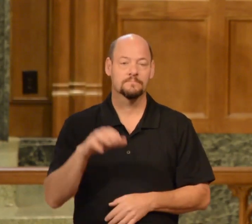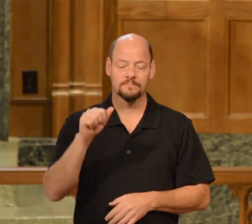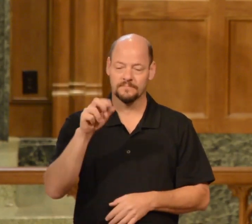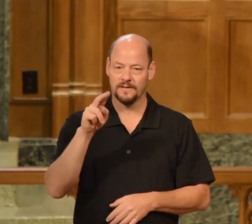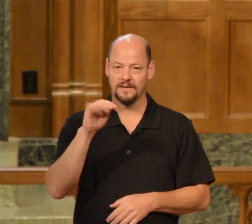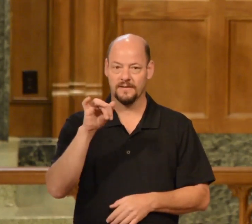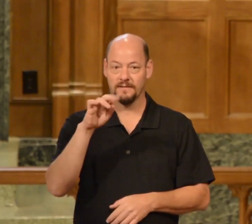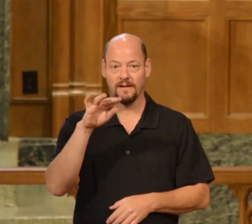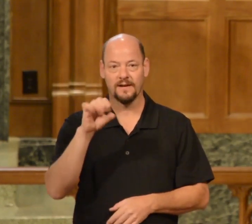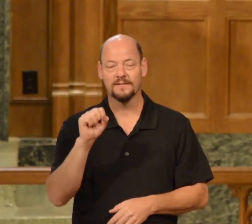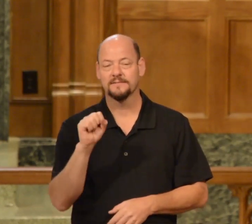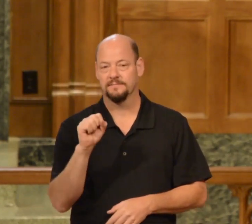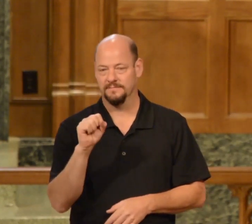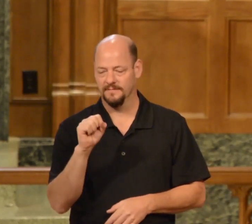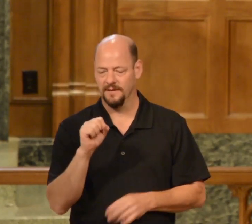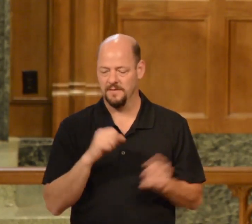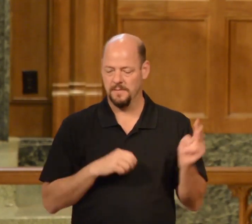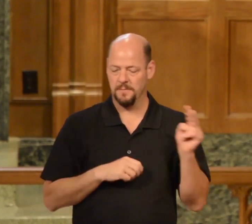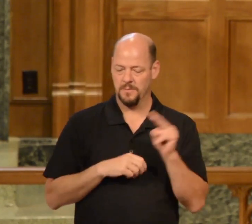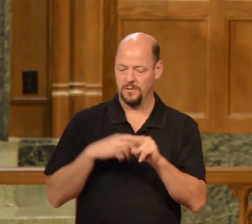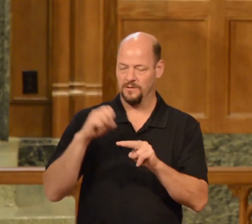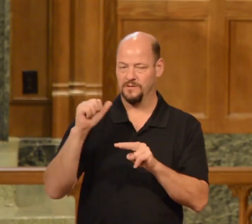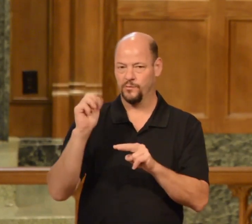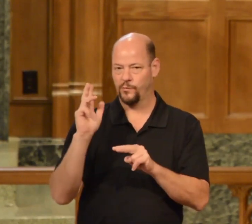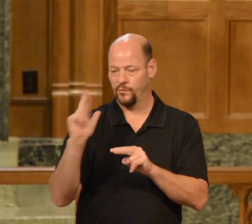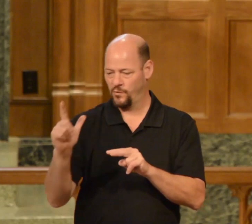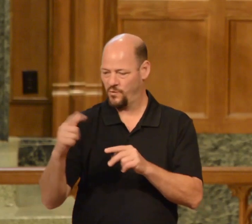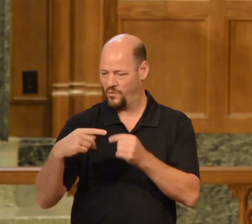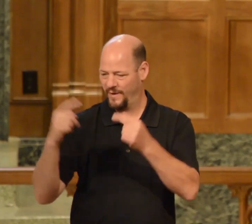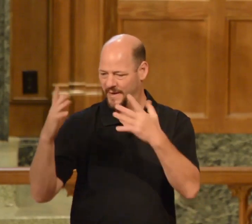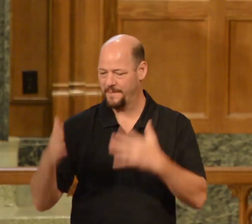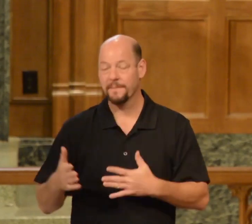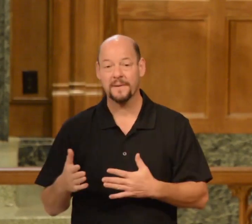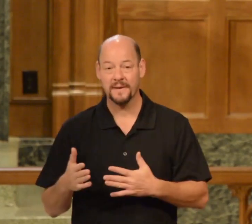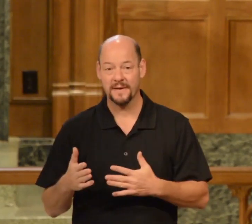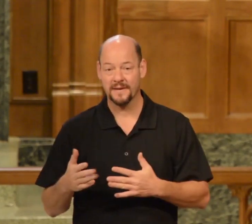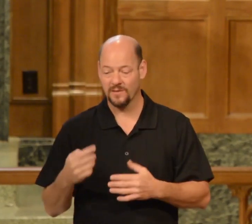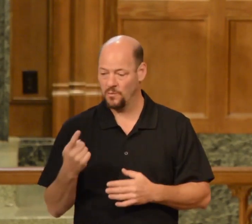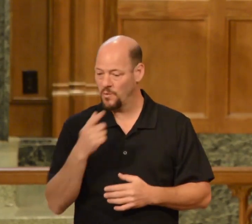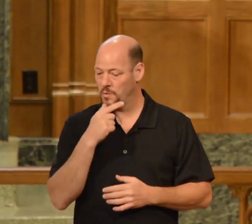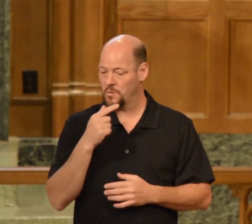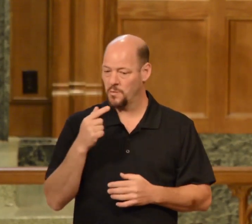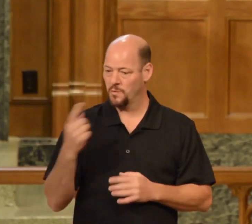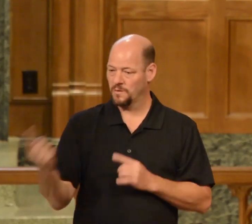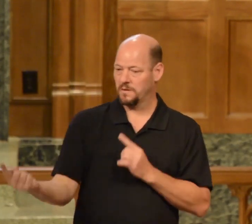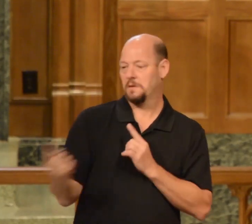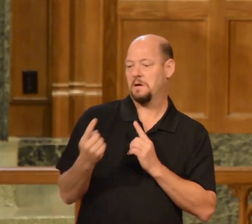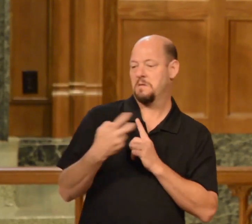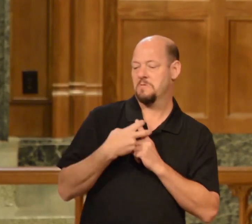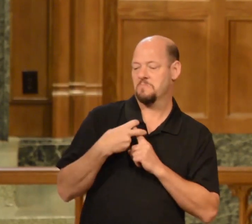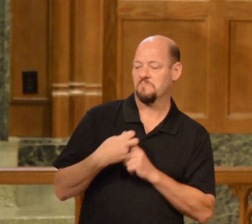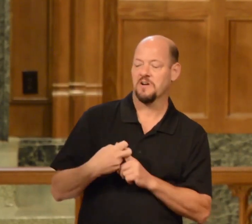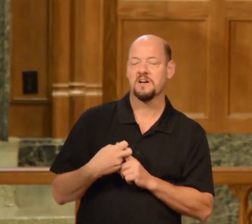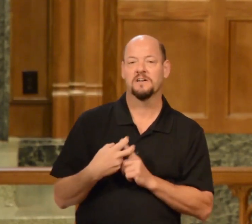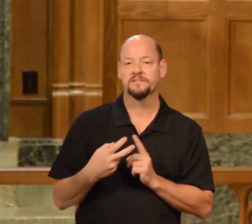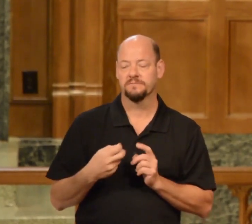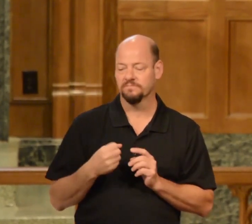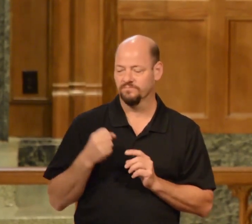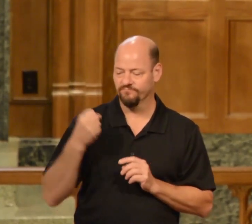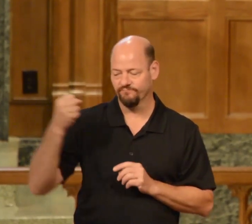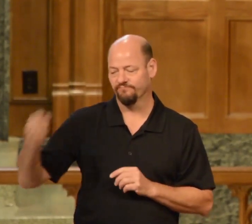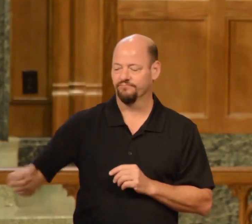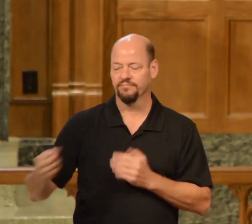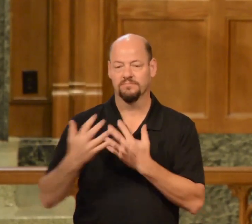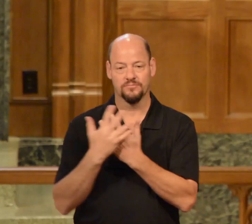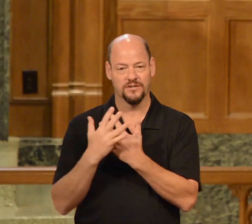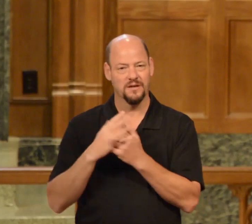Ananias was looking at Saul as the enemy as the one who was going to come and arrest him and throw him in jail but Jesus